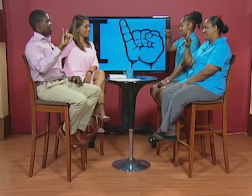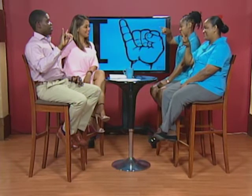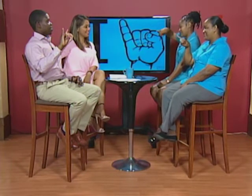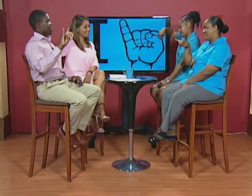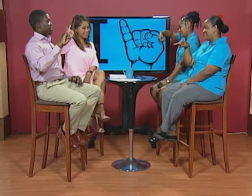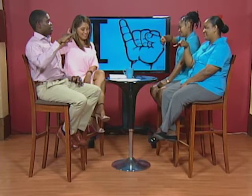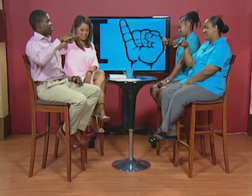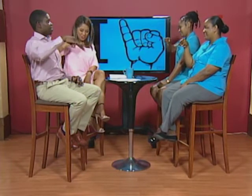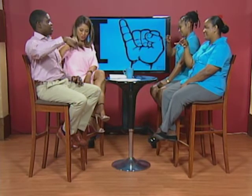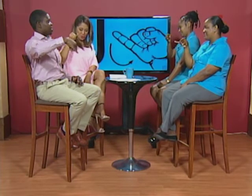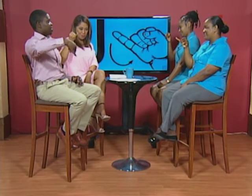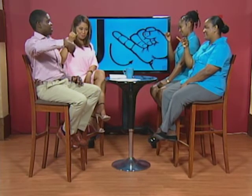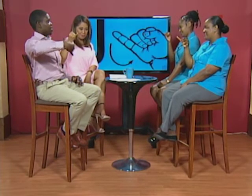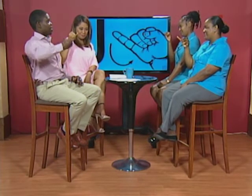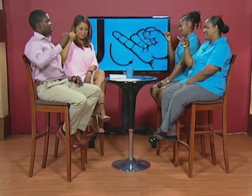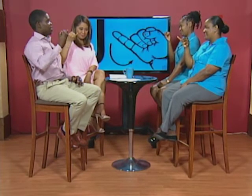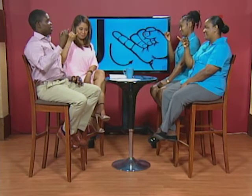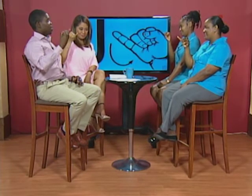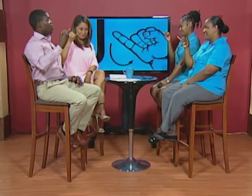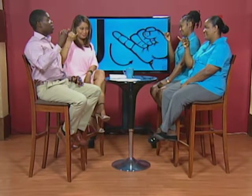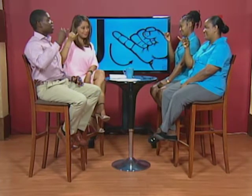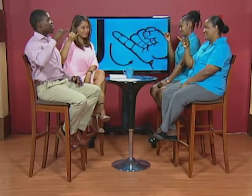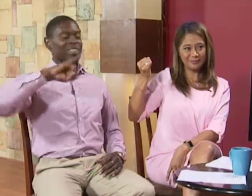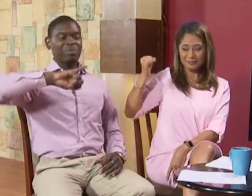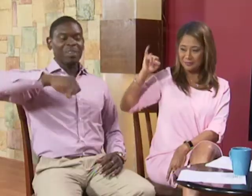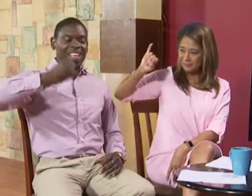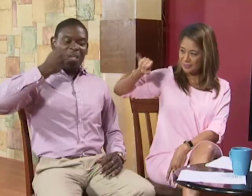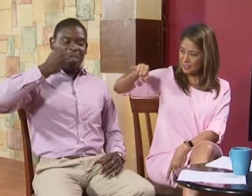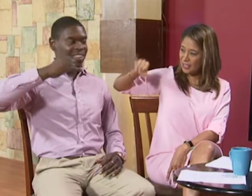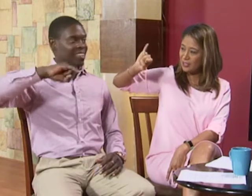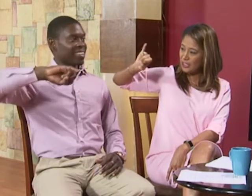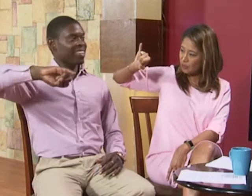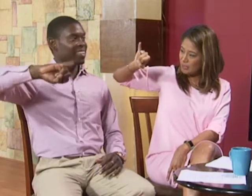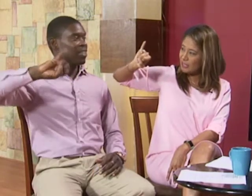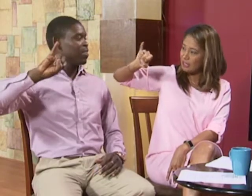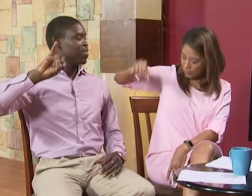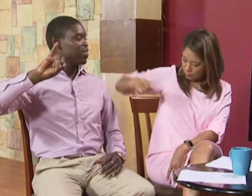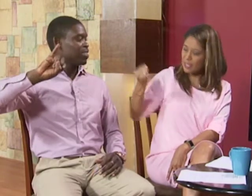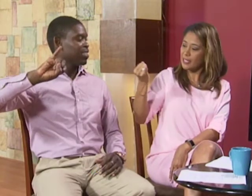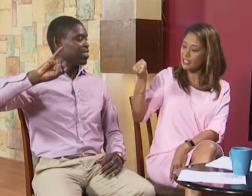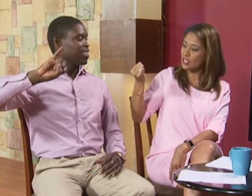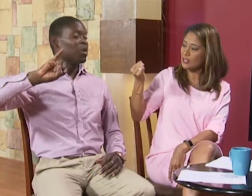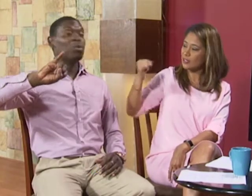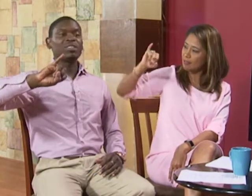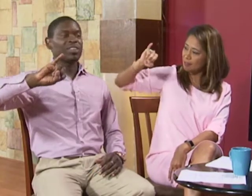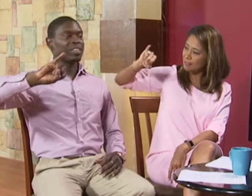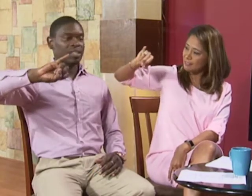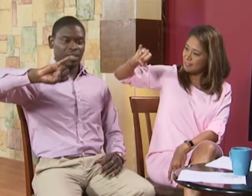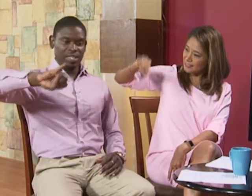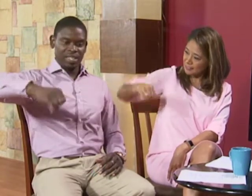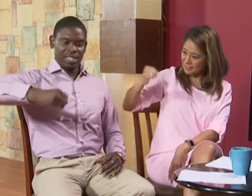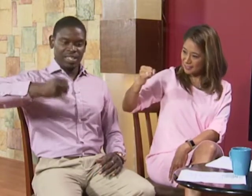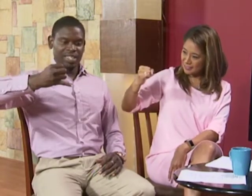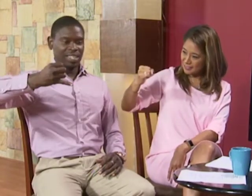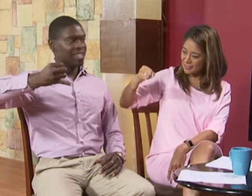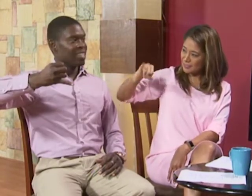make like a swoop yeah oh like you're dipping yeah like you're making like you're marking a j oh sorry yeah like you're writing it in the ear